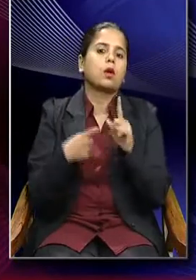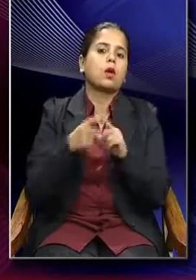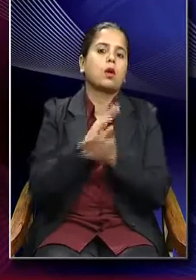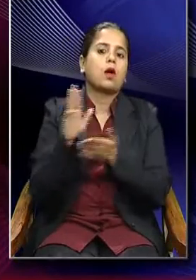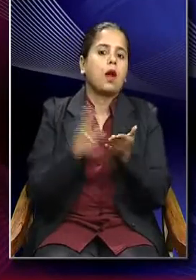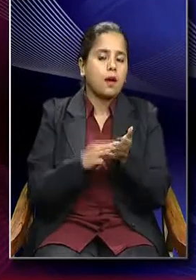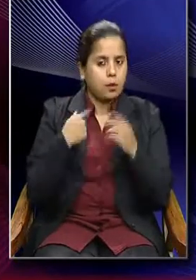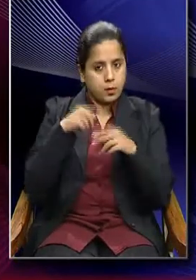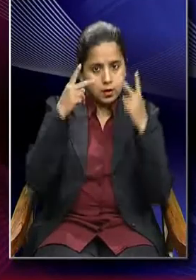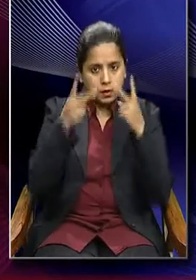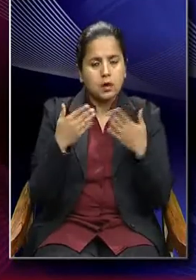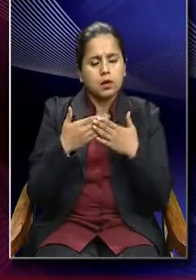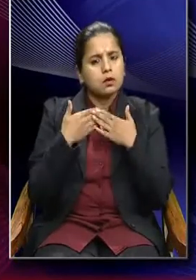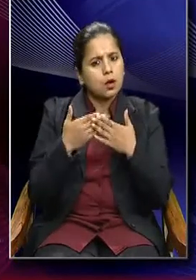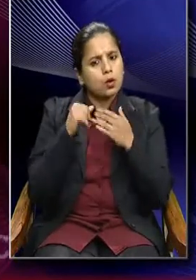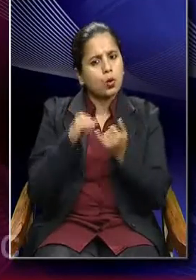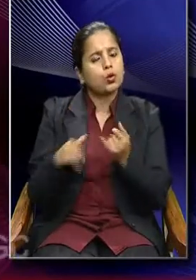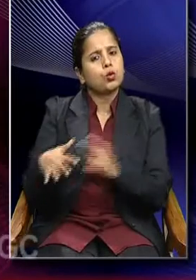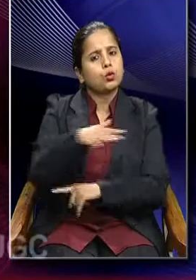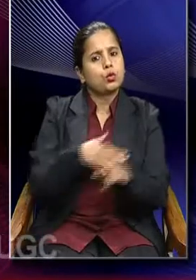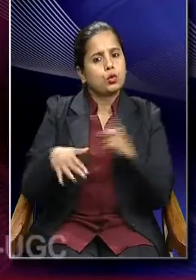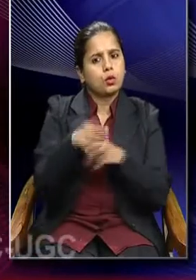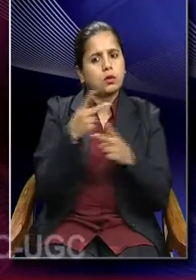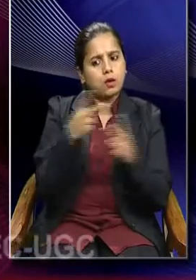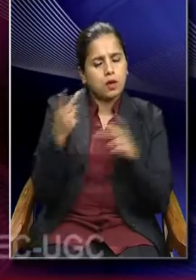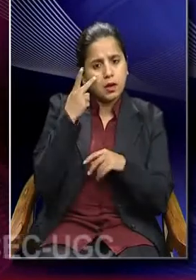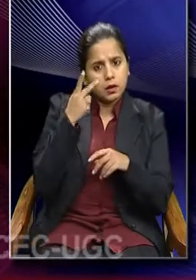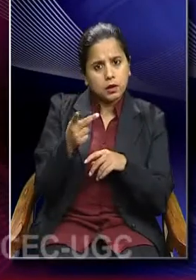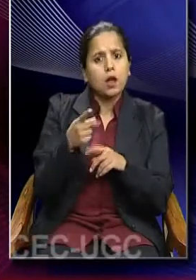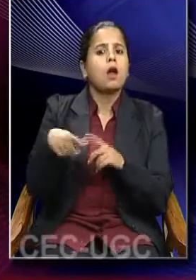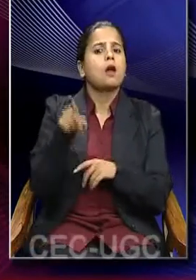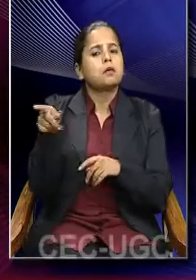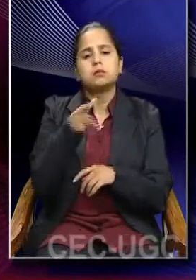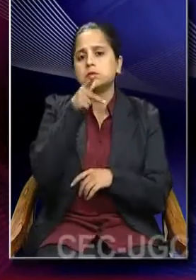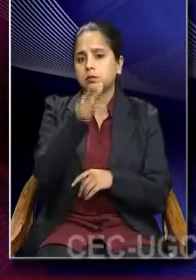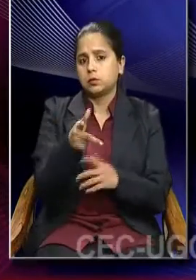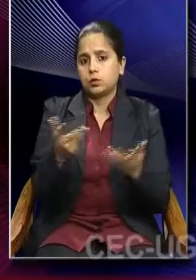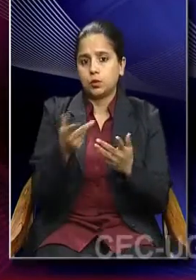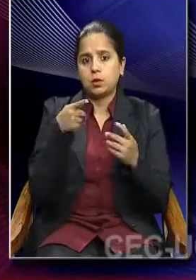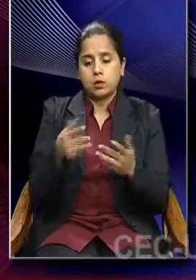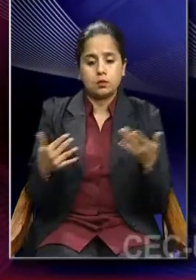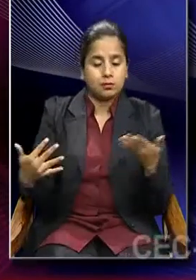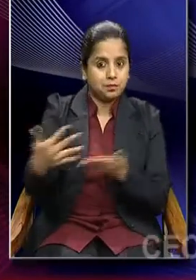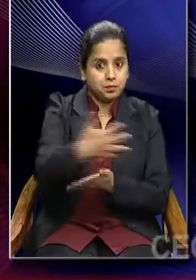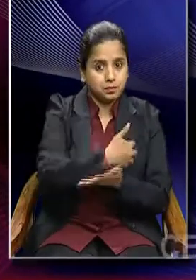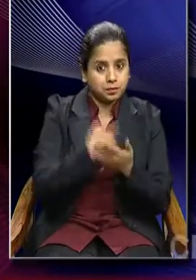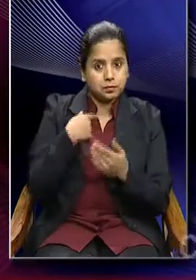of the society, the totemism, he said that in a collective get-together,